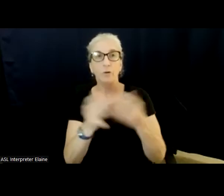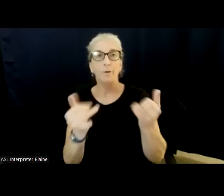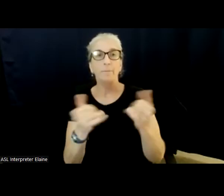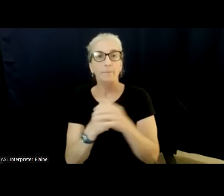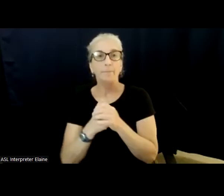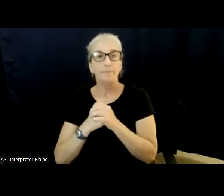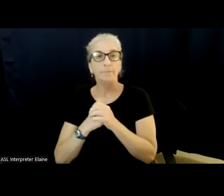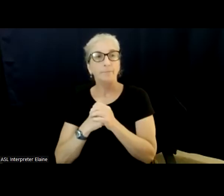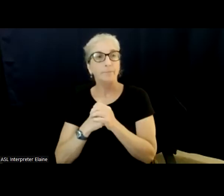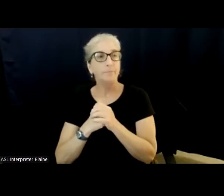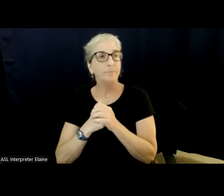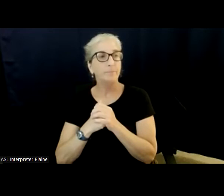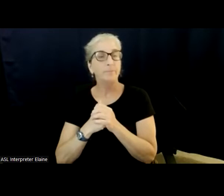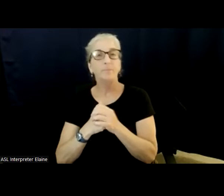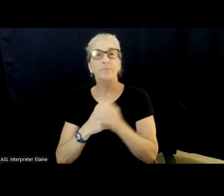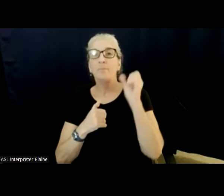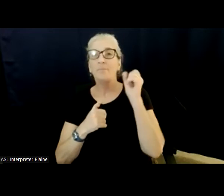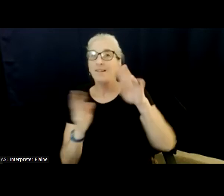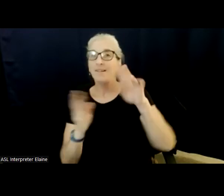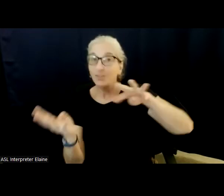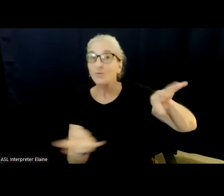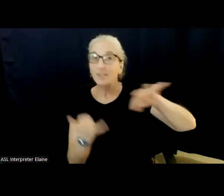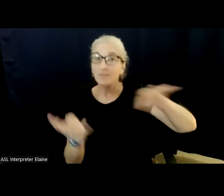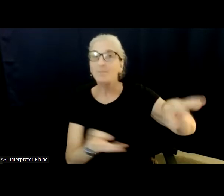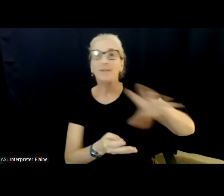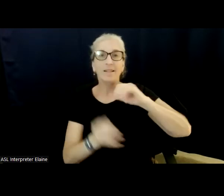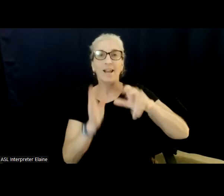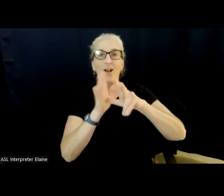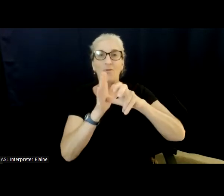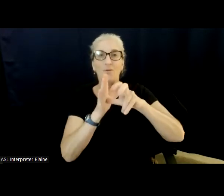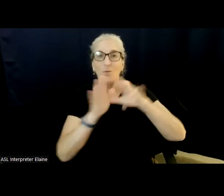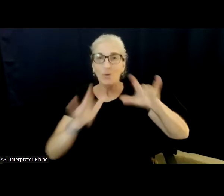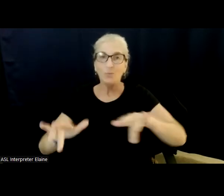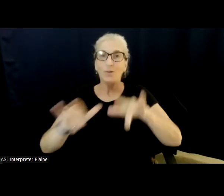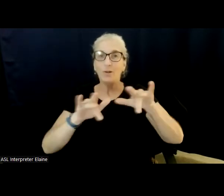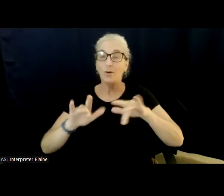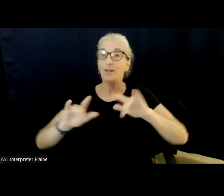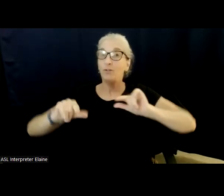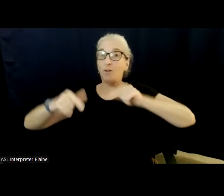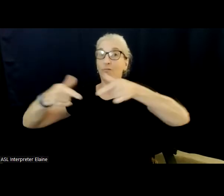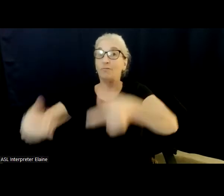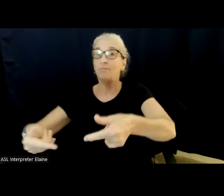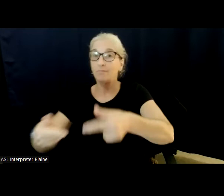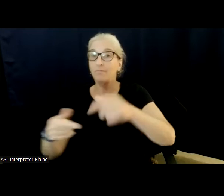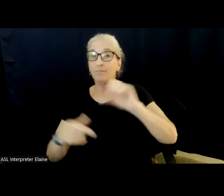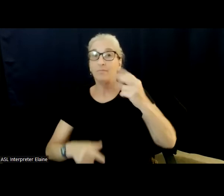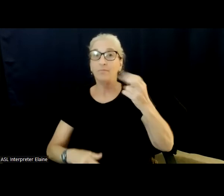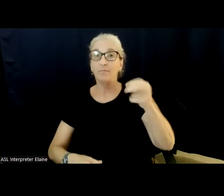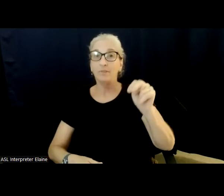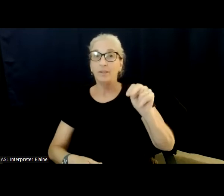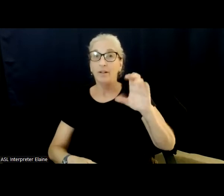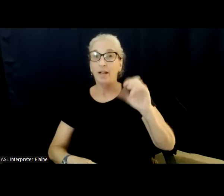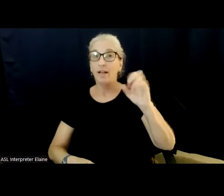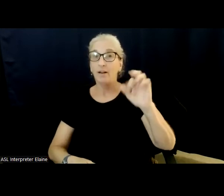All right, we're streaming and we are recording. without further ado, Sharon and Connor will bring you on to speak.